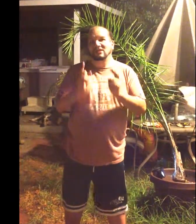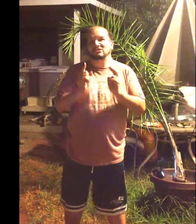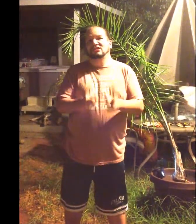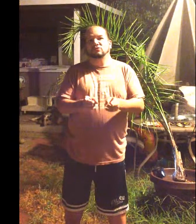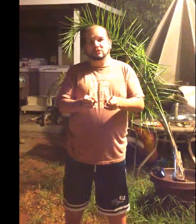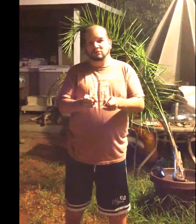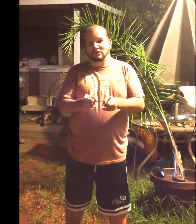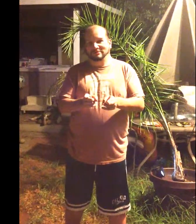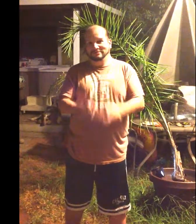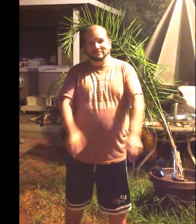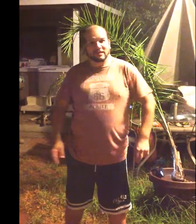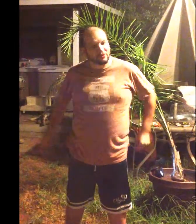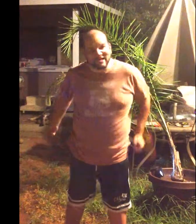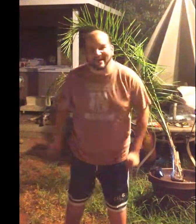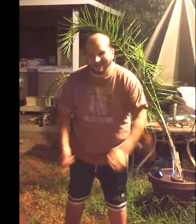and Joshua Goodwin. Here we go.